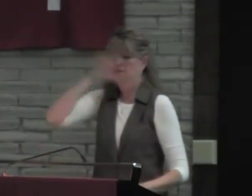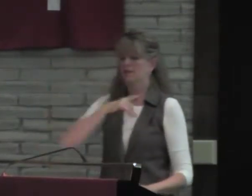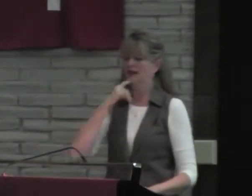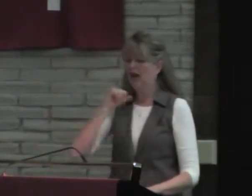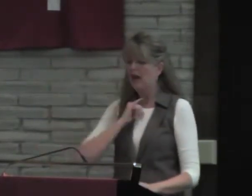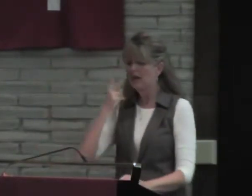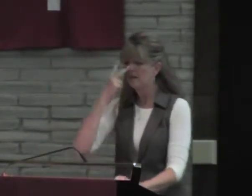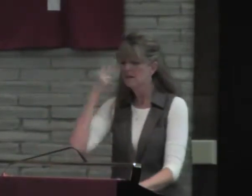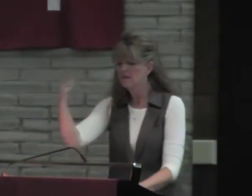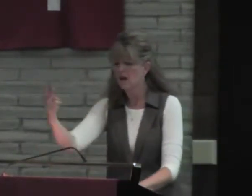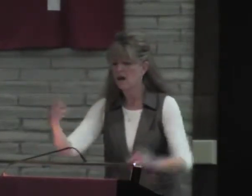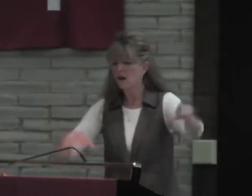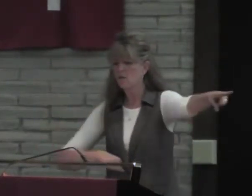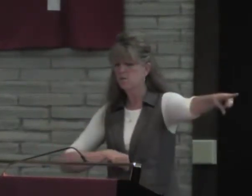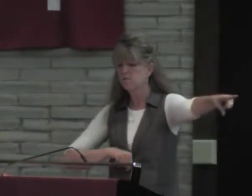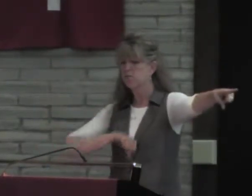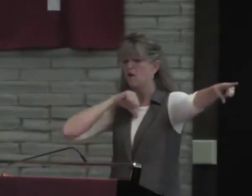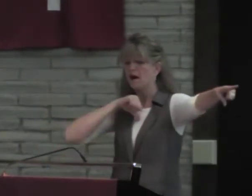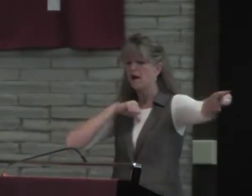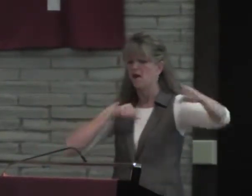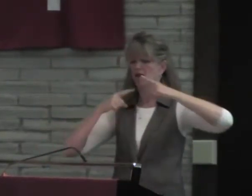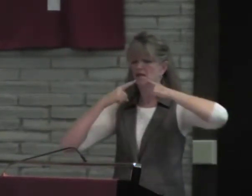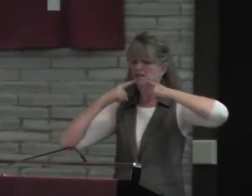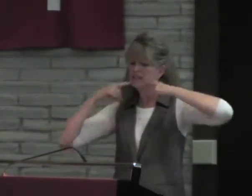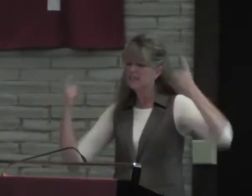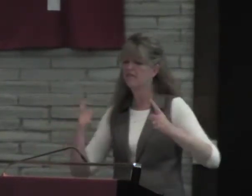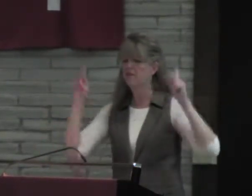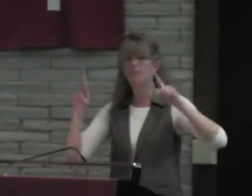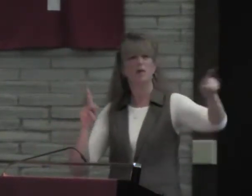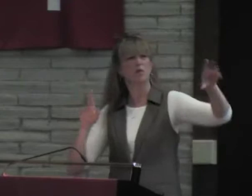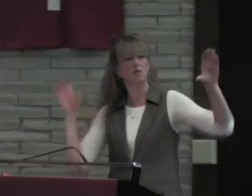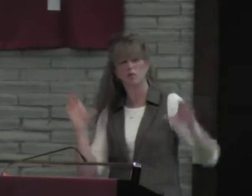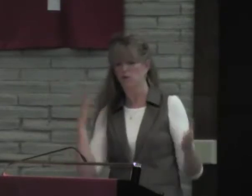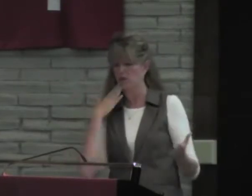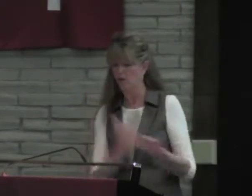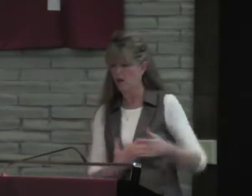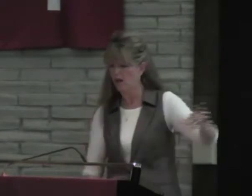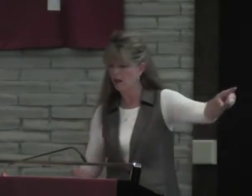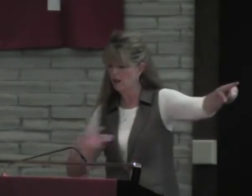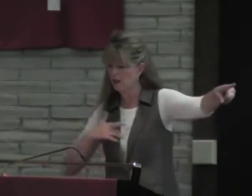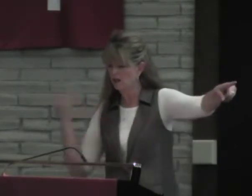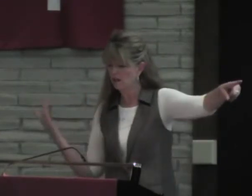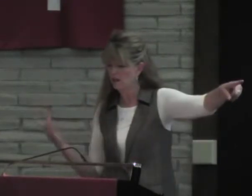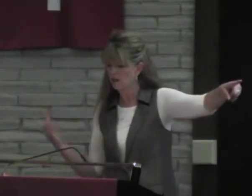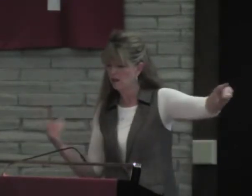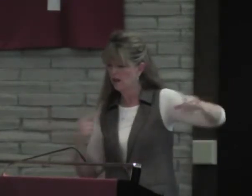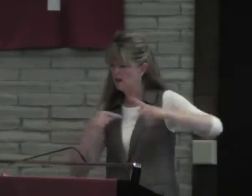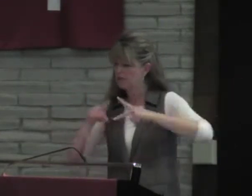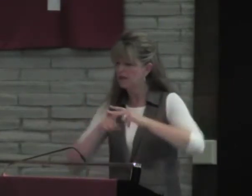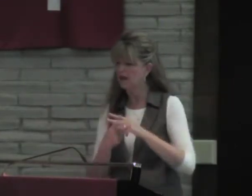it says, for I envied the arrogant when I saw the prosperity of the wicked.